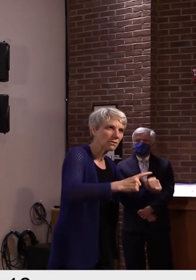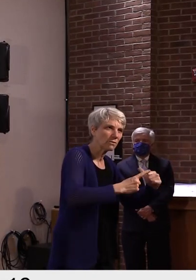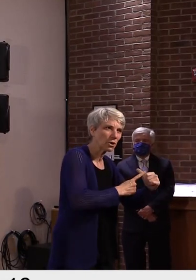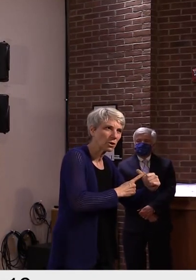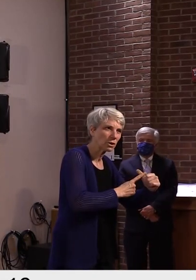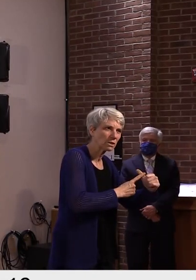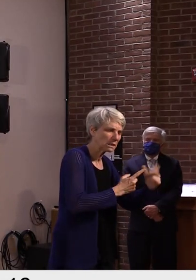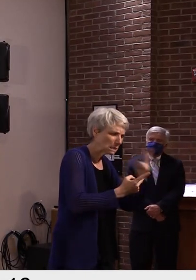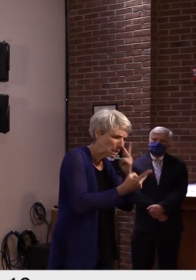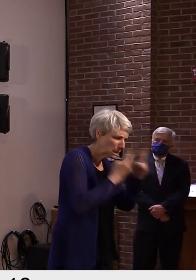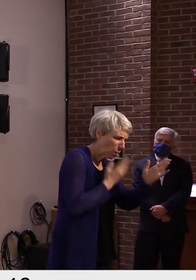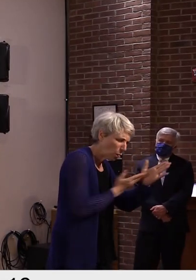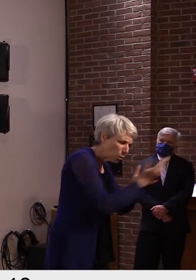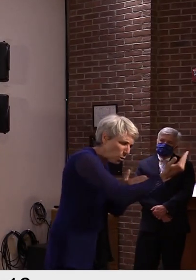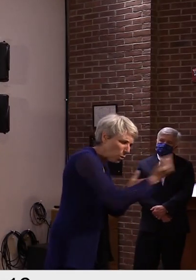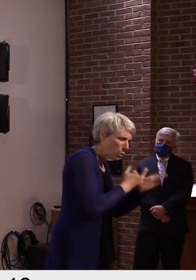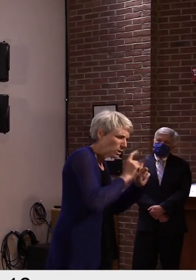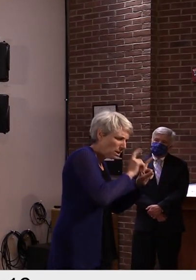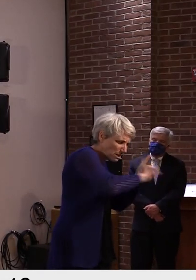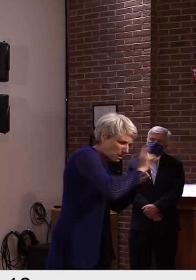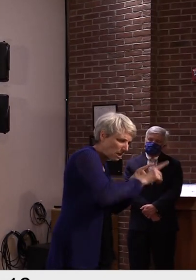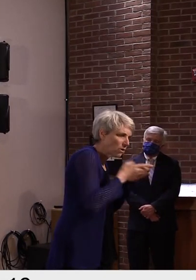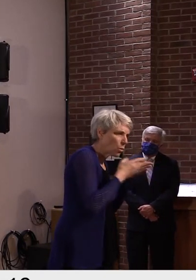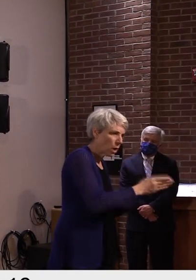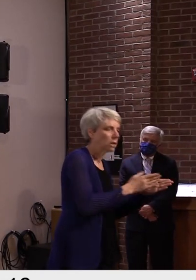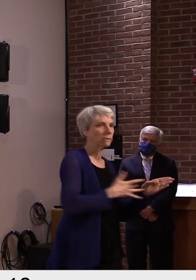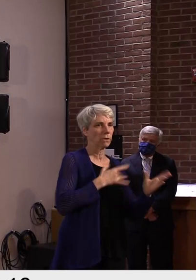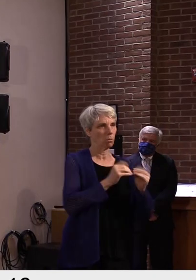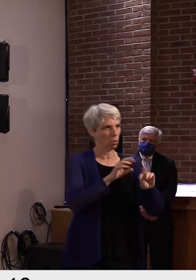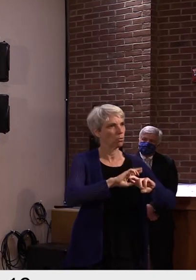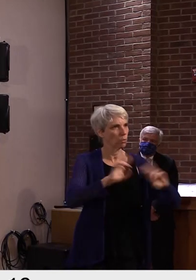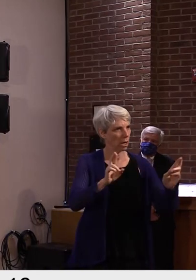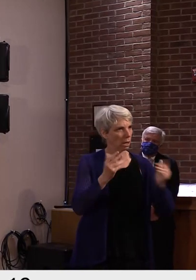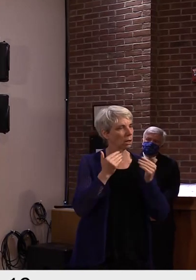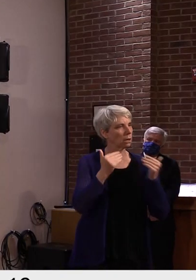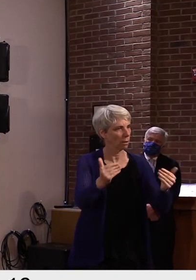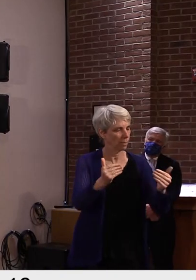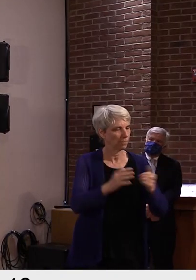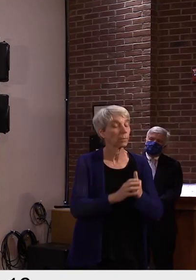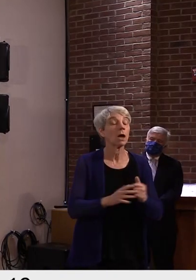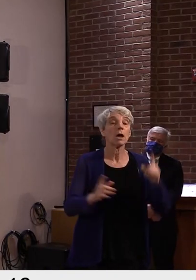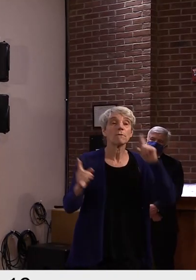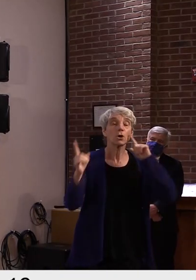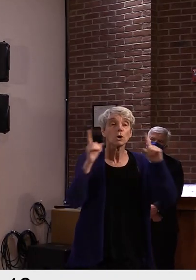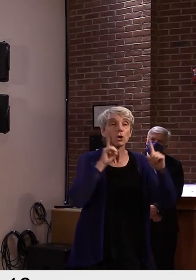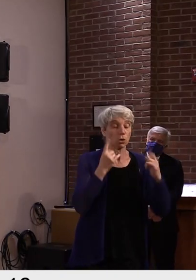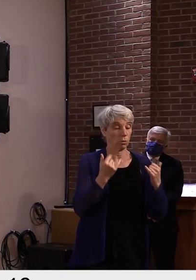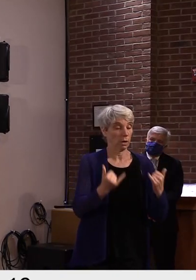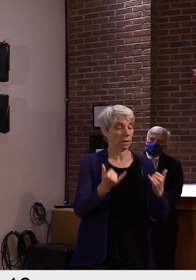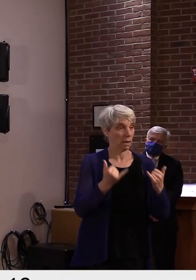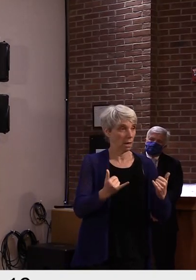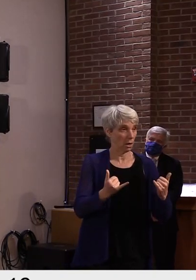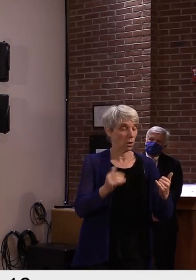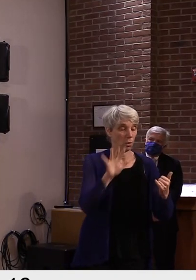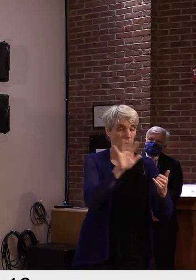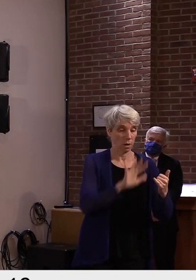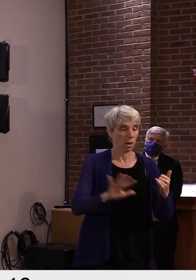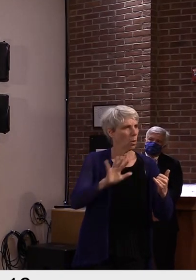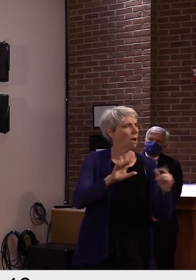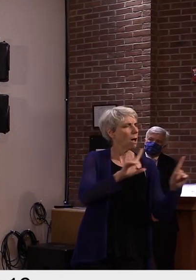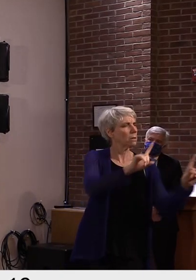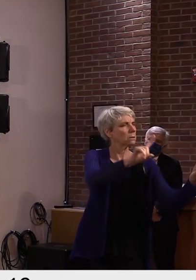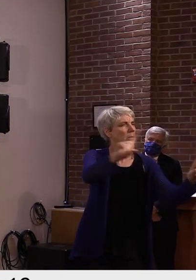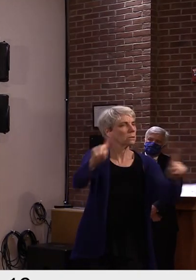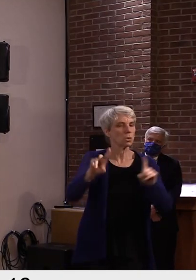today that I've heard quoted are that in excess of 30 percent of the U.S. population, when surveyed,